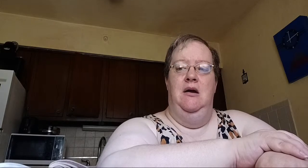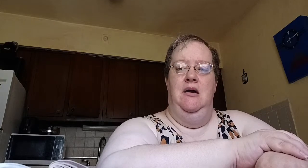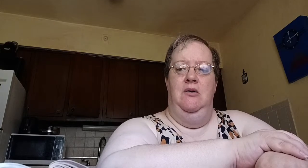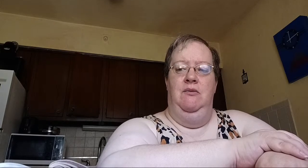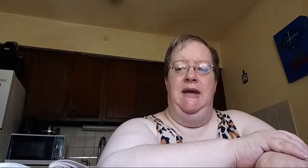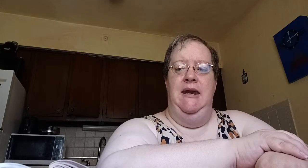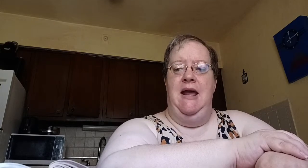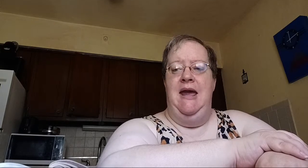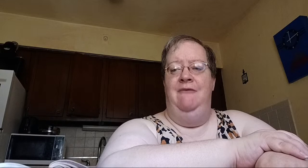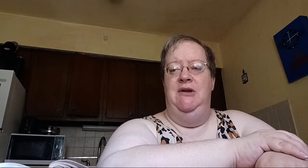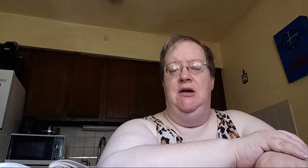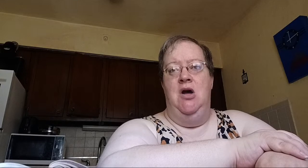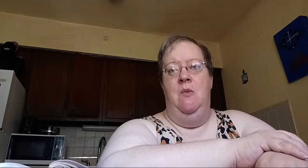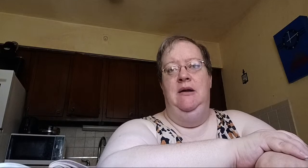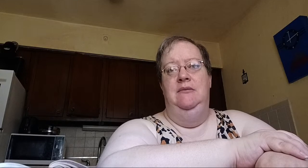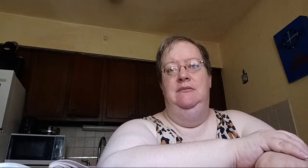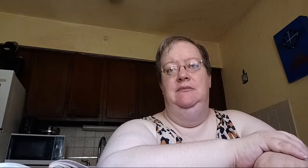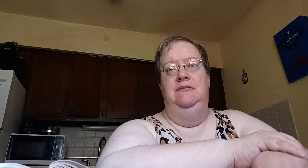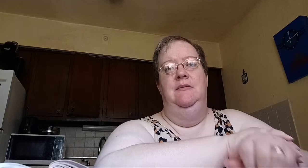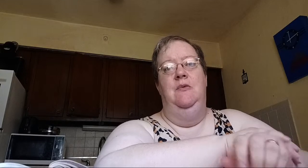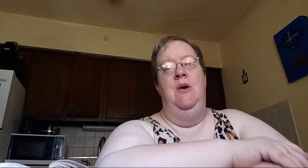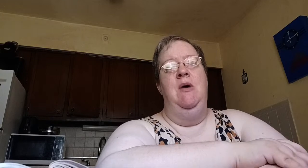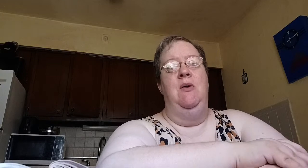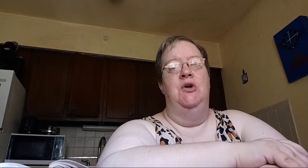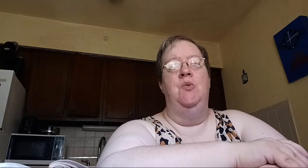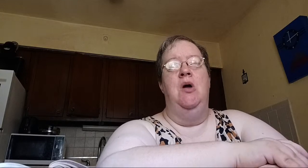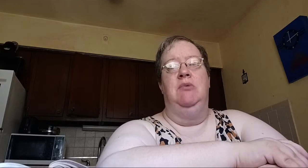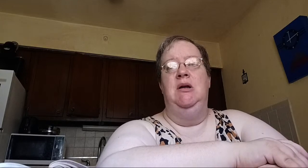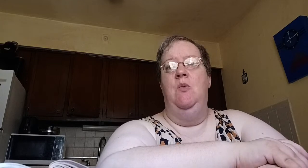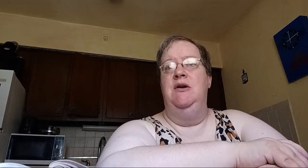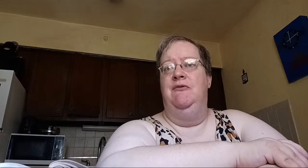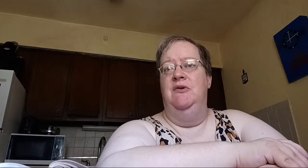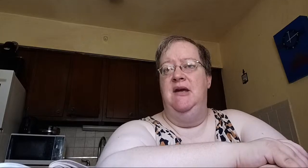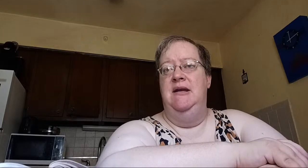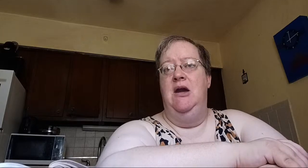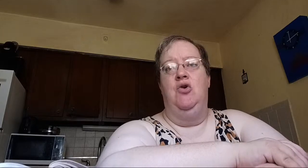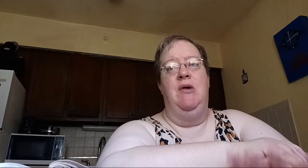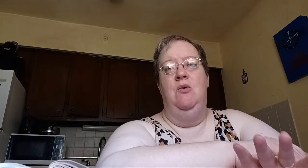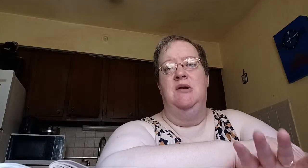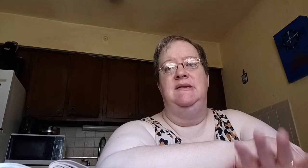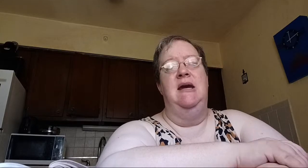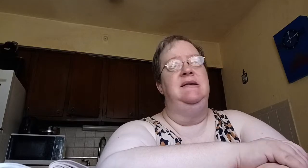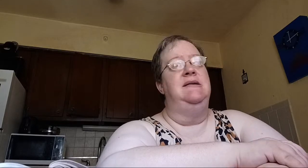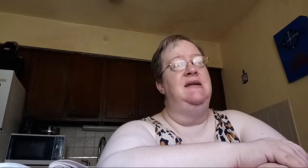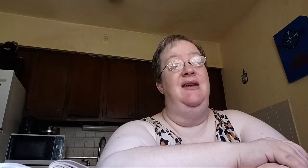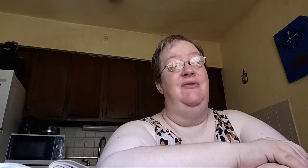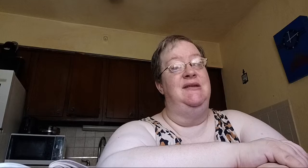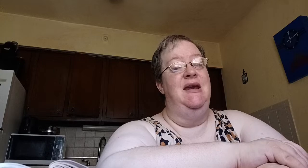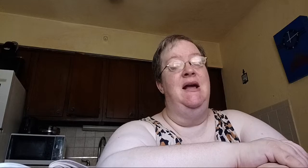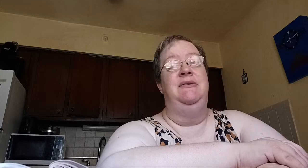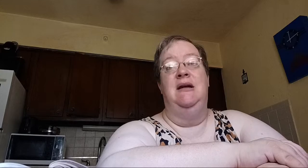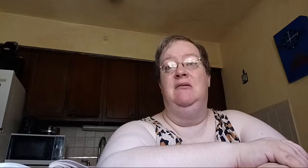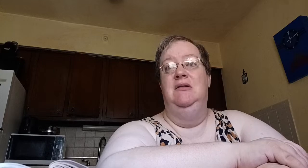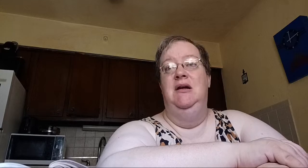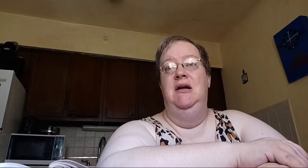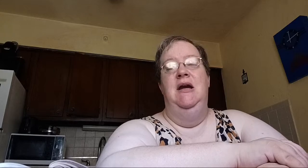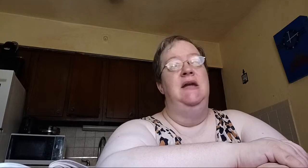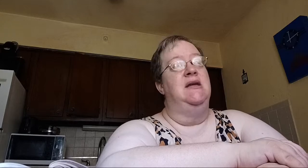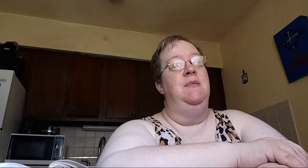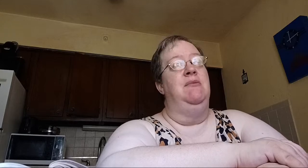Ricky and I have to get going. We want to wish you a really wonderful Sunday, a great Lord's day. Stay safe and sane out there. It's going to be really